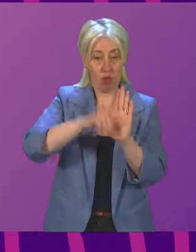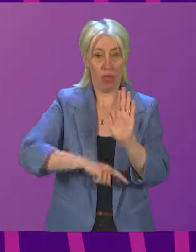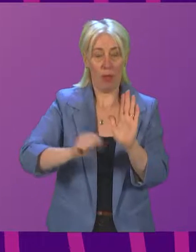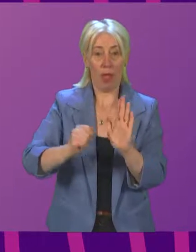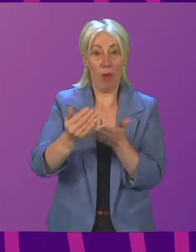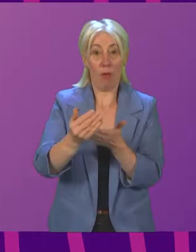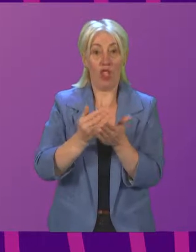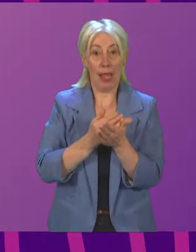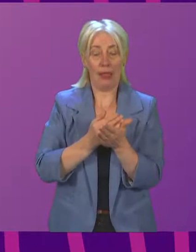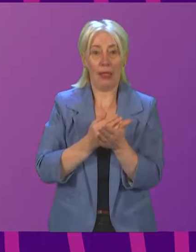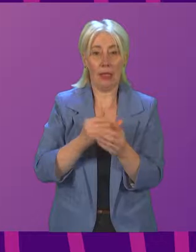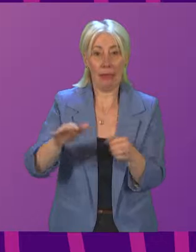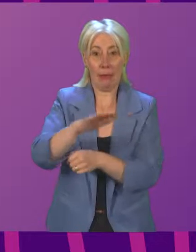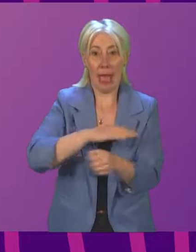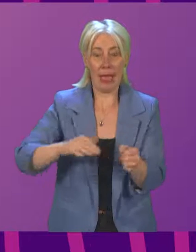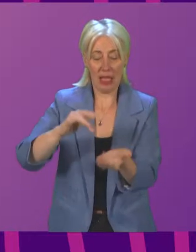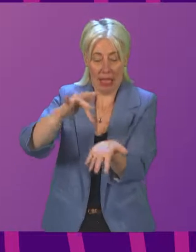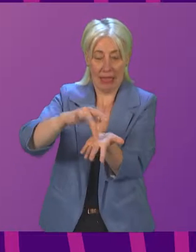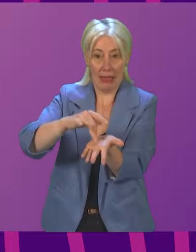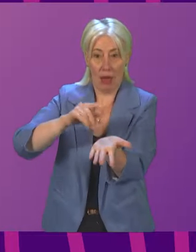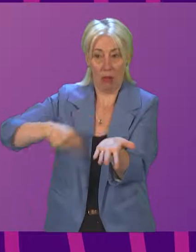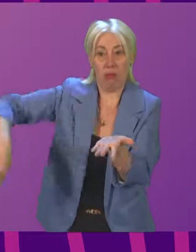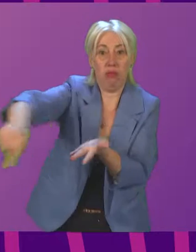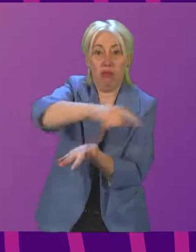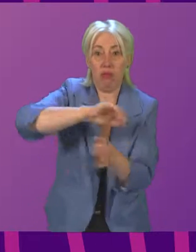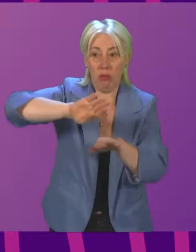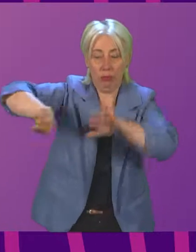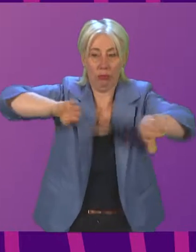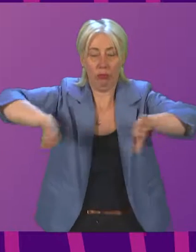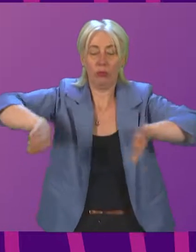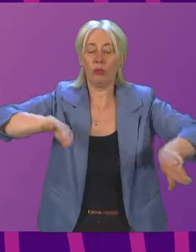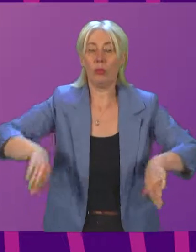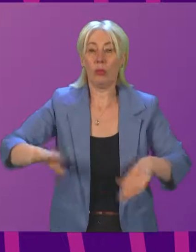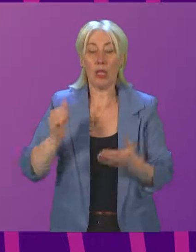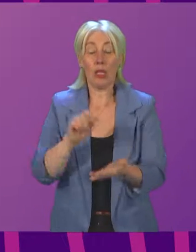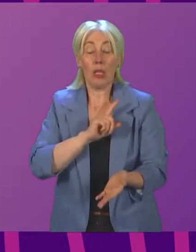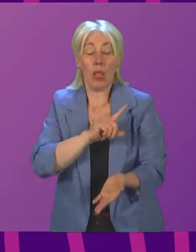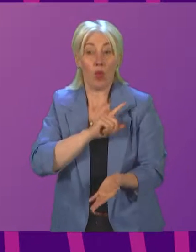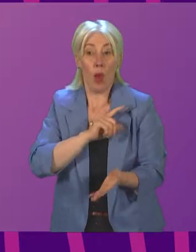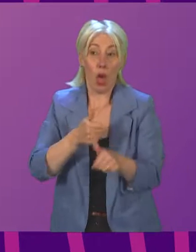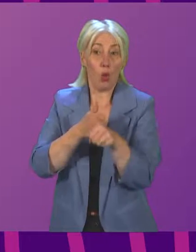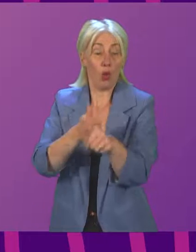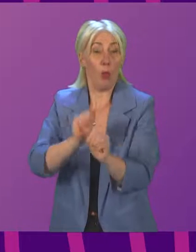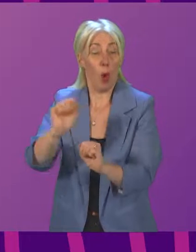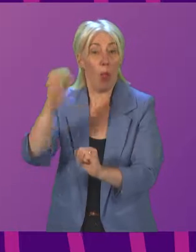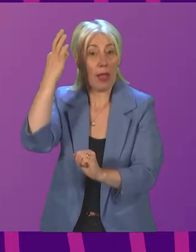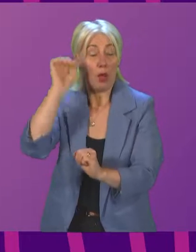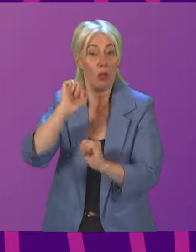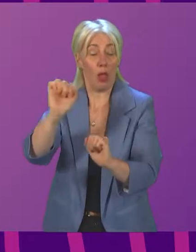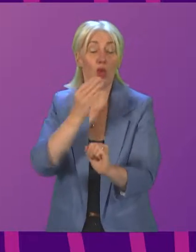absolutely supports, and that is why we have said that we would support local authority use of bylaws.